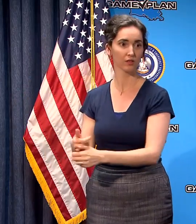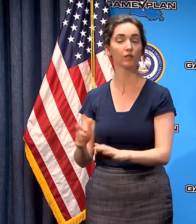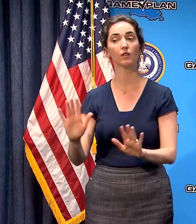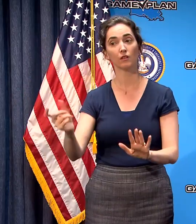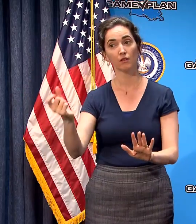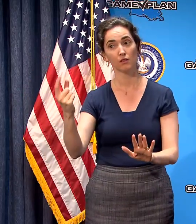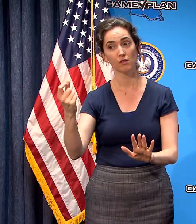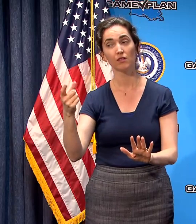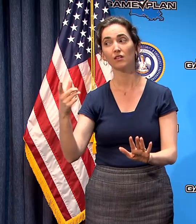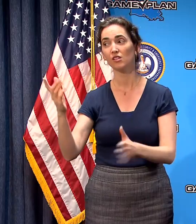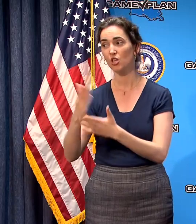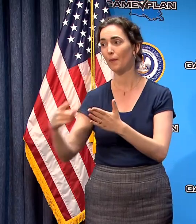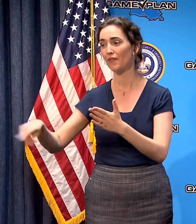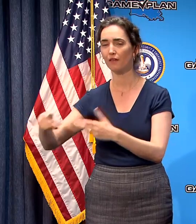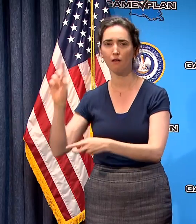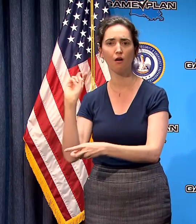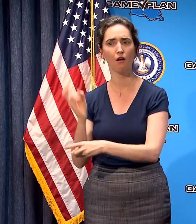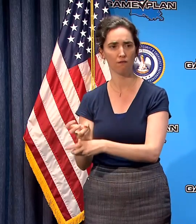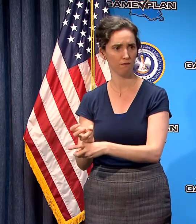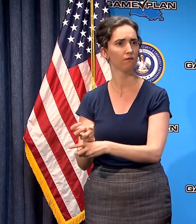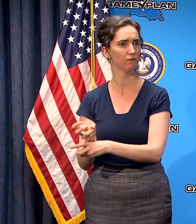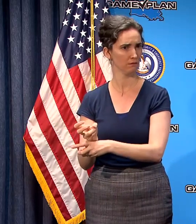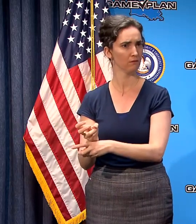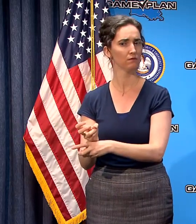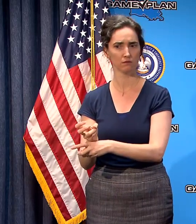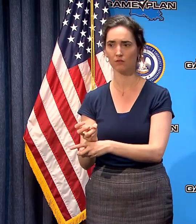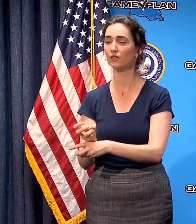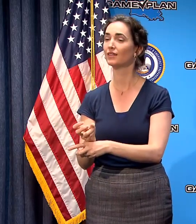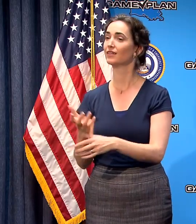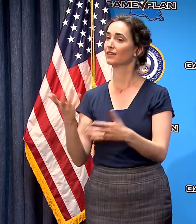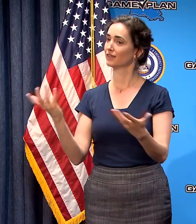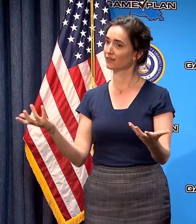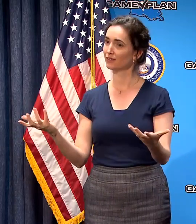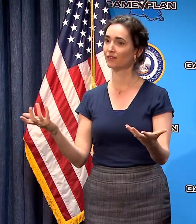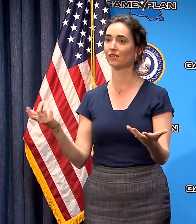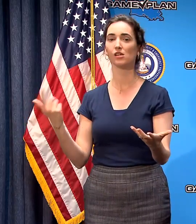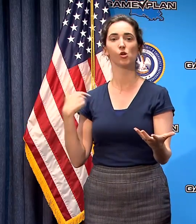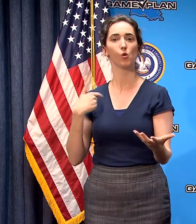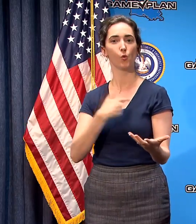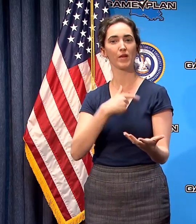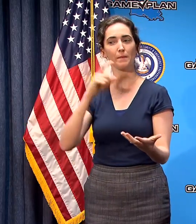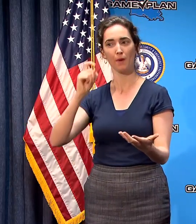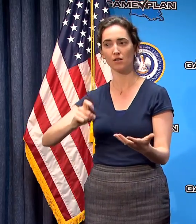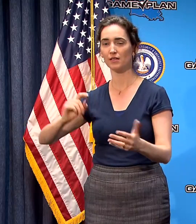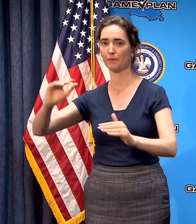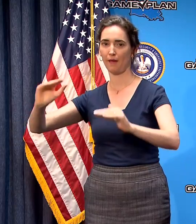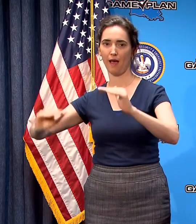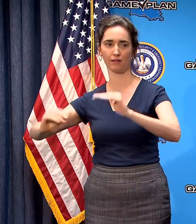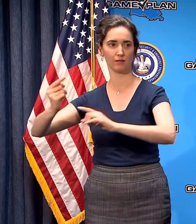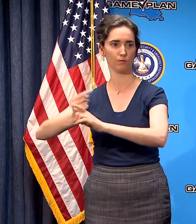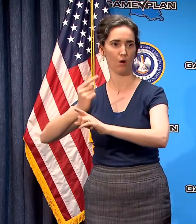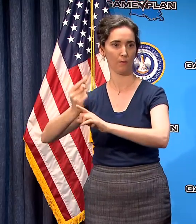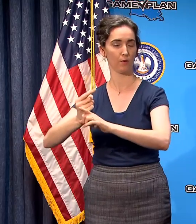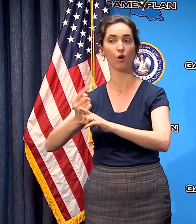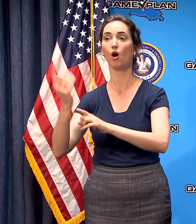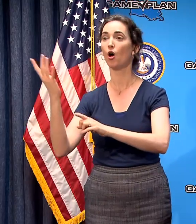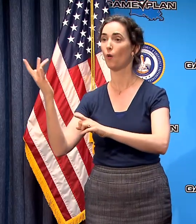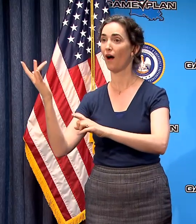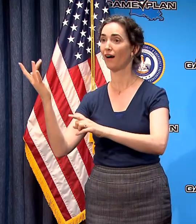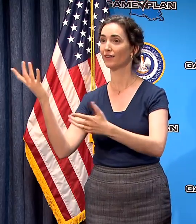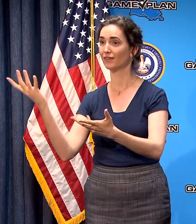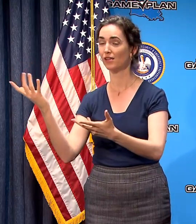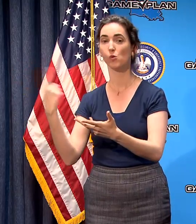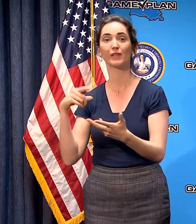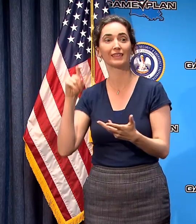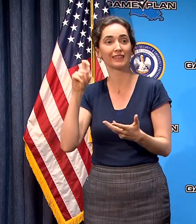understand that this can be challenging and it's one of those places where we have to strike the right balance because we need to make sure